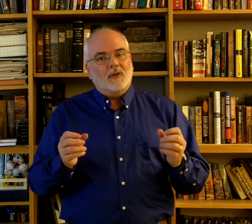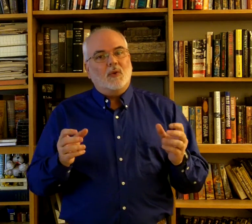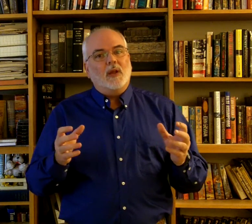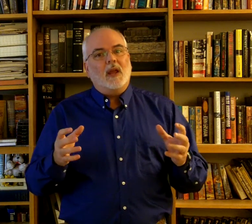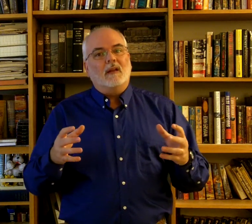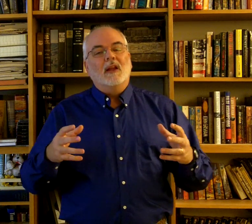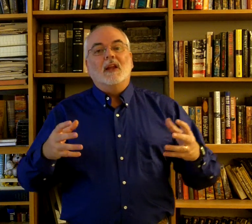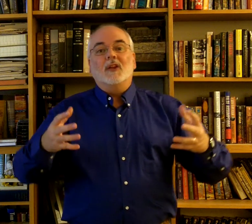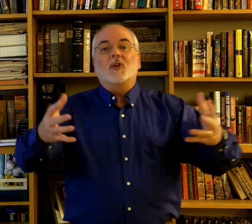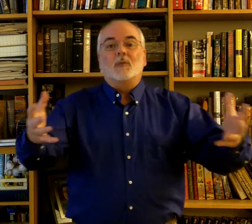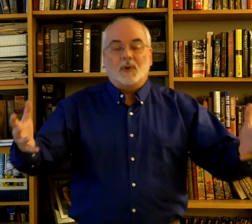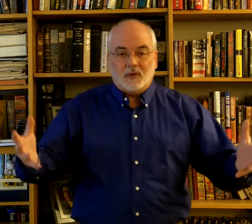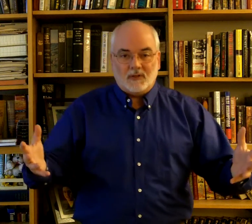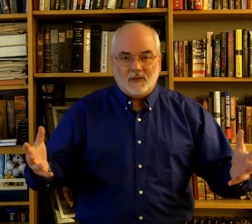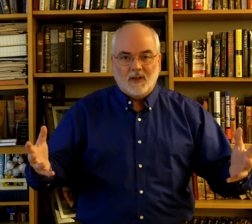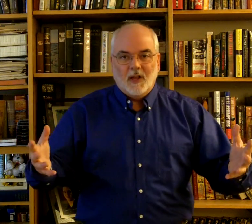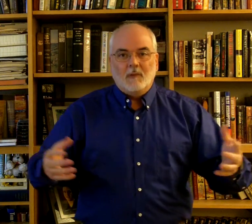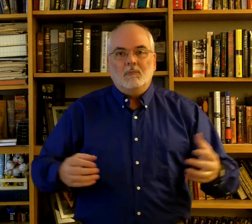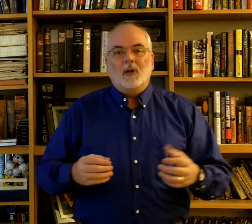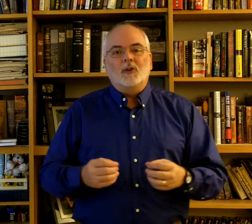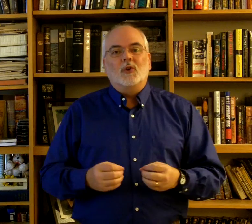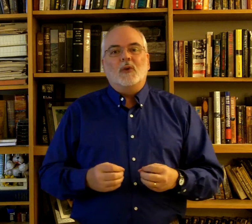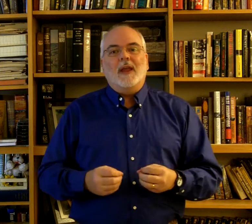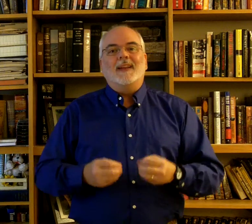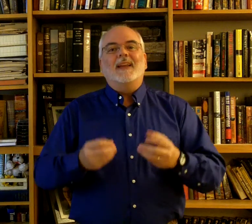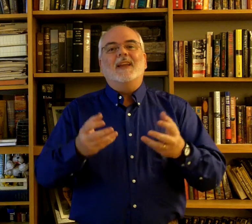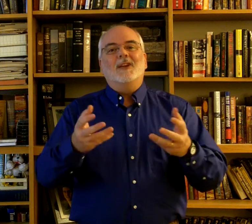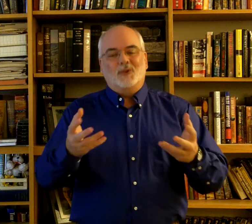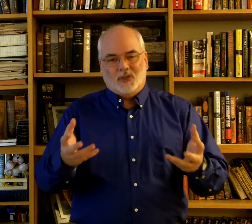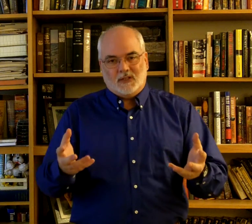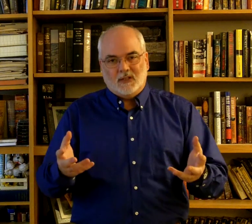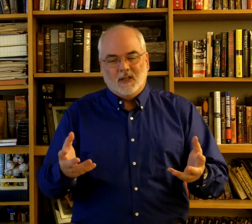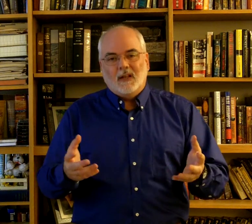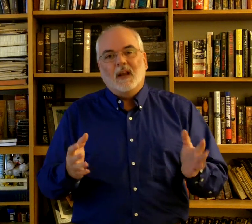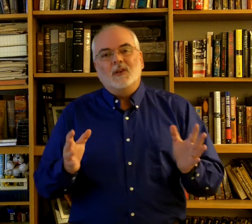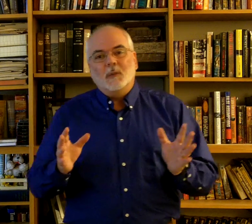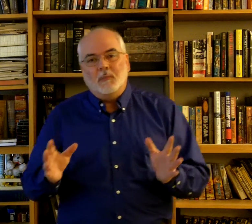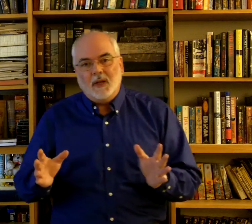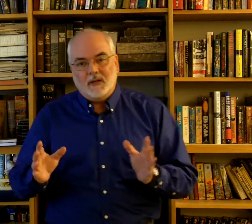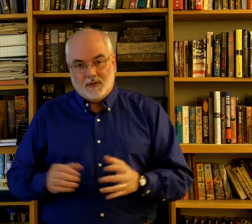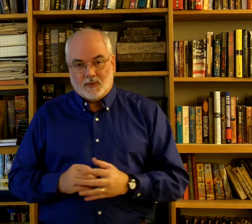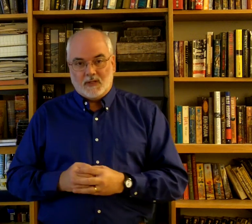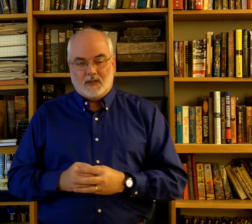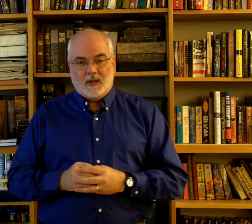create interpreters, but to create interest. And, there's a big difference in that.